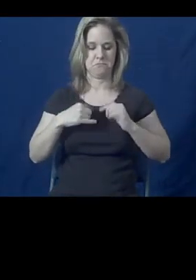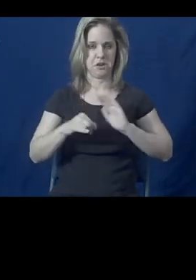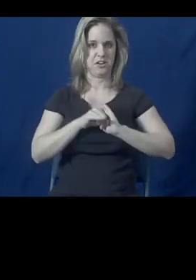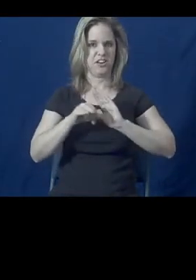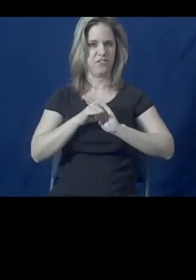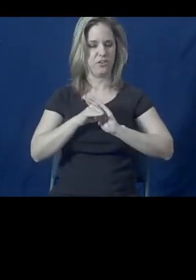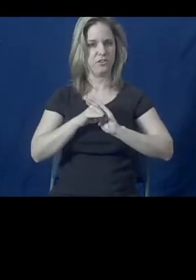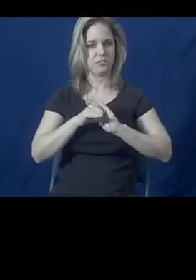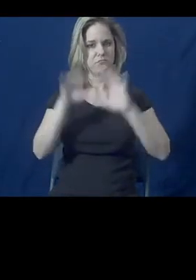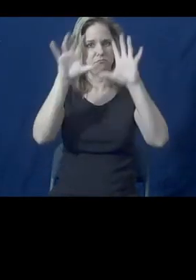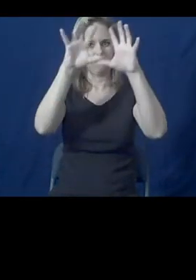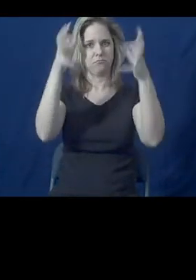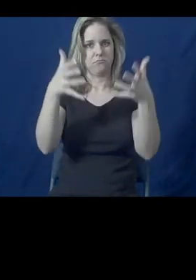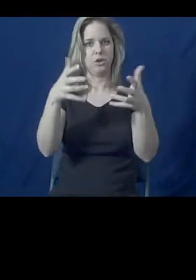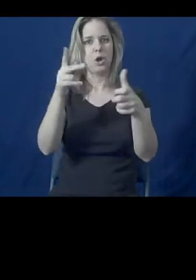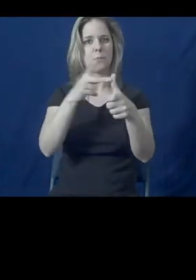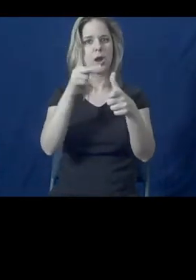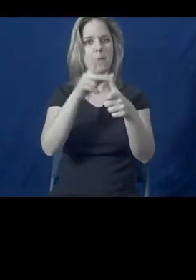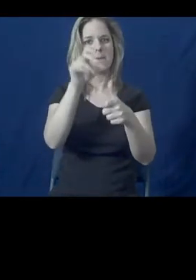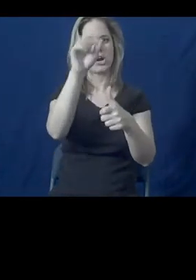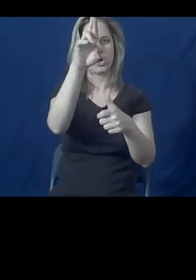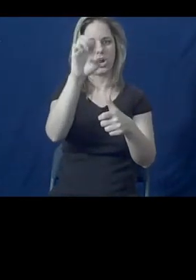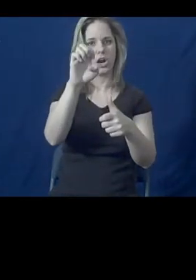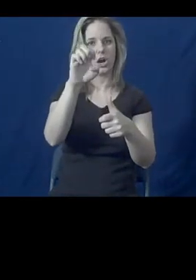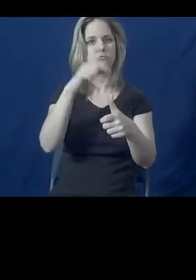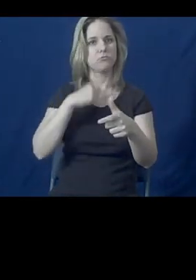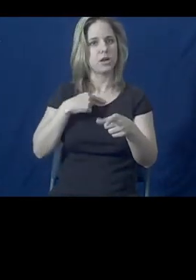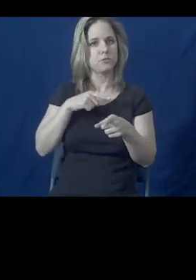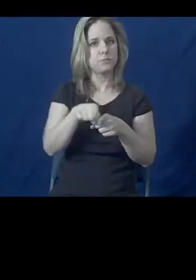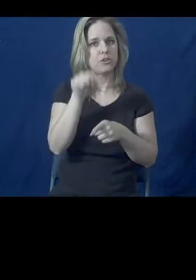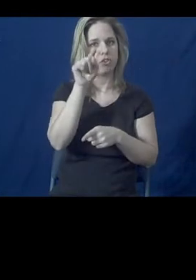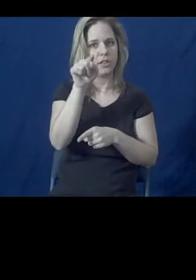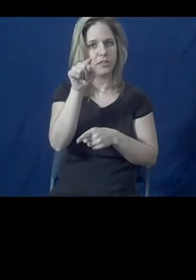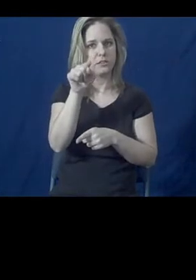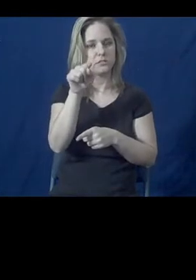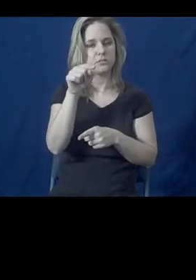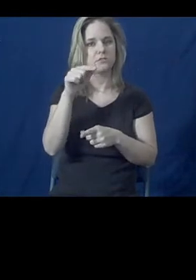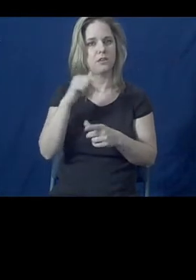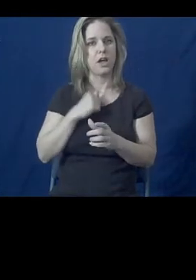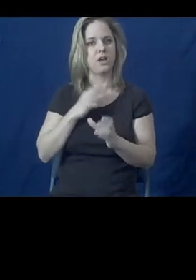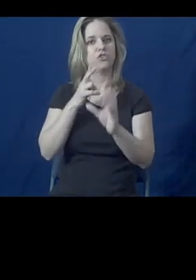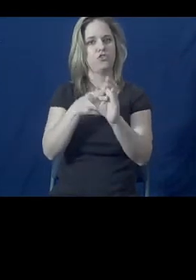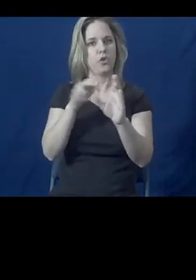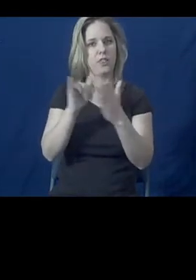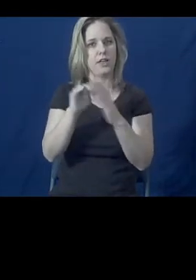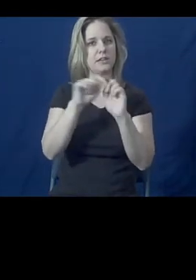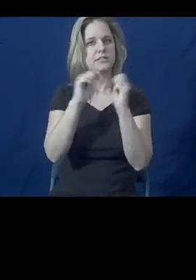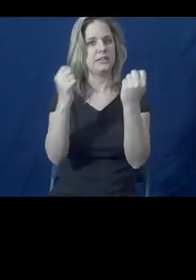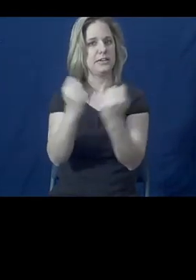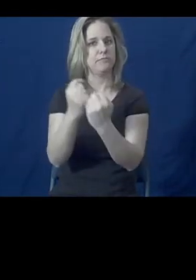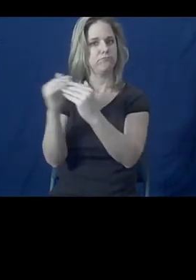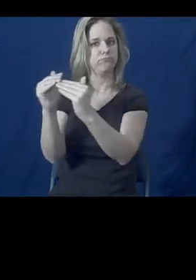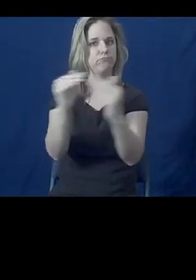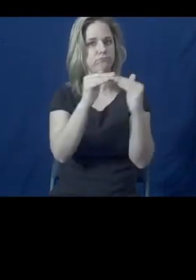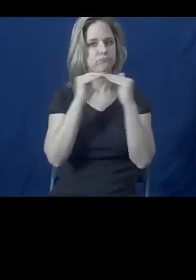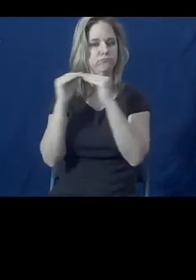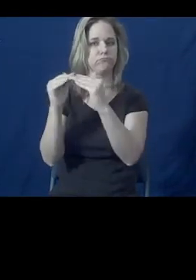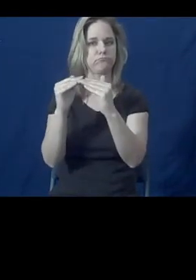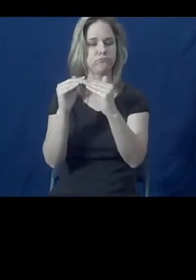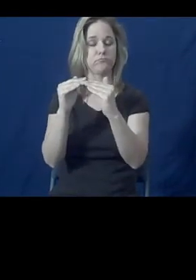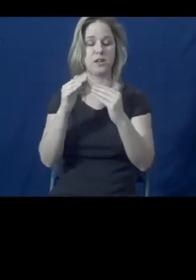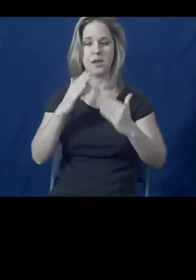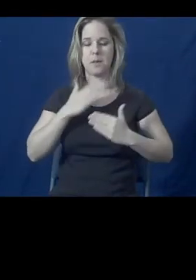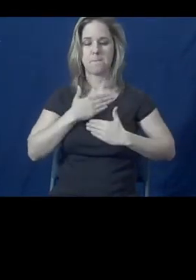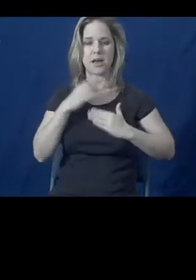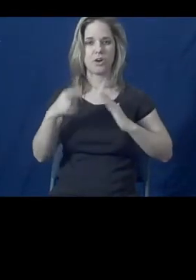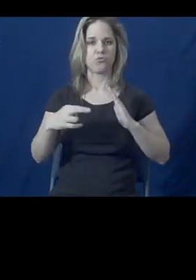subspecialist of primary care, as an integrated member of the primary care team. And I'm really here to work